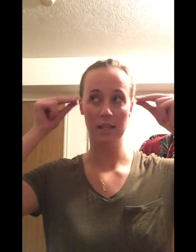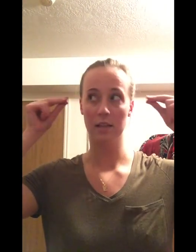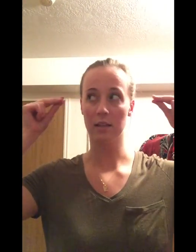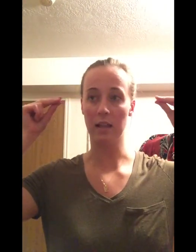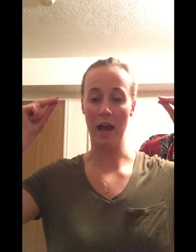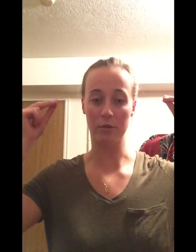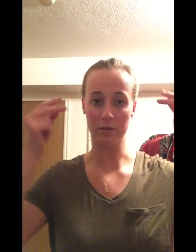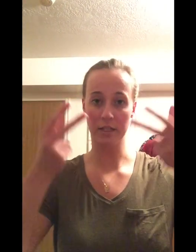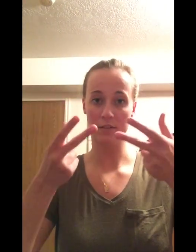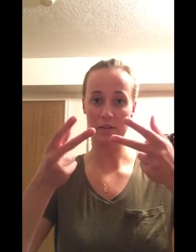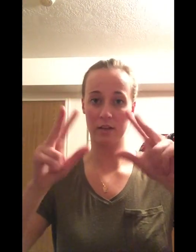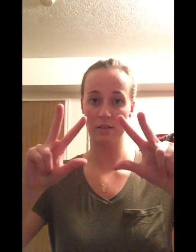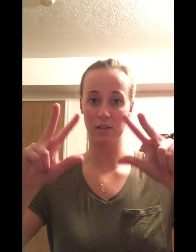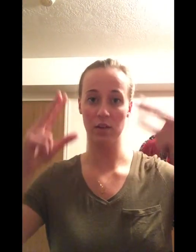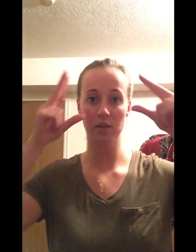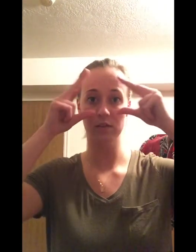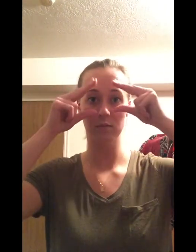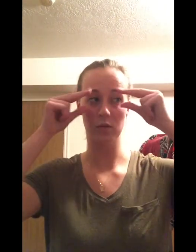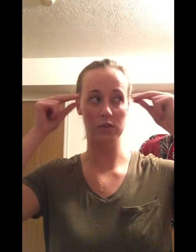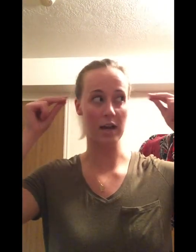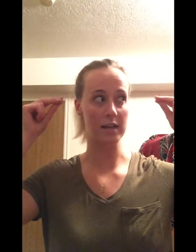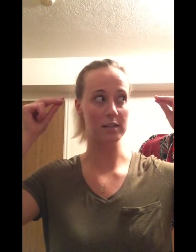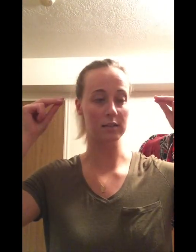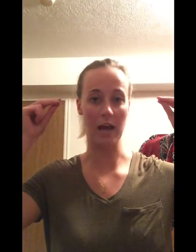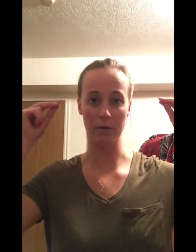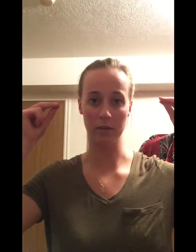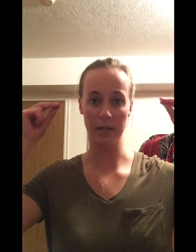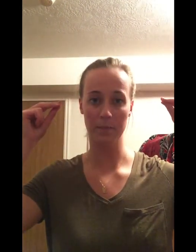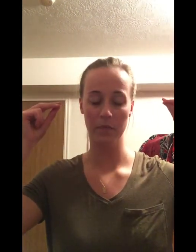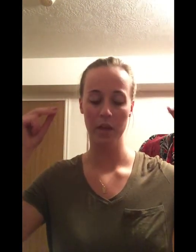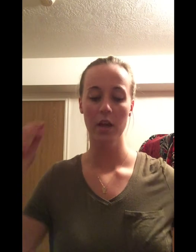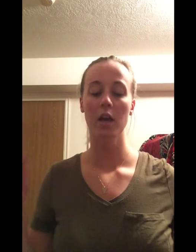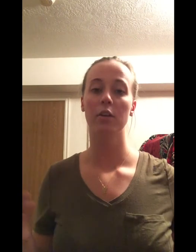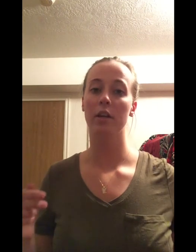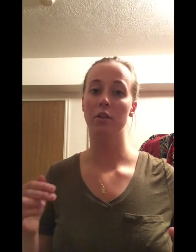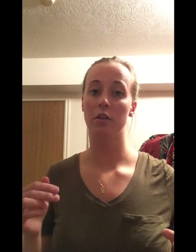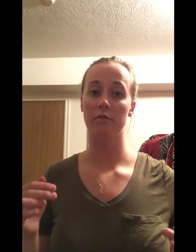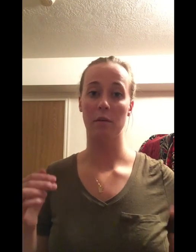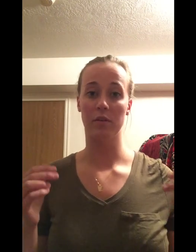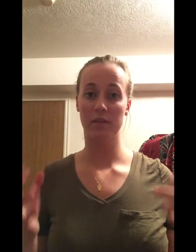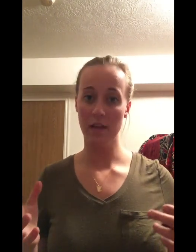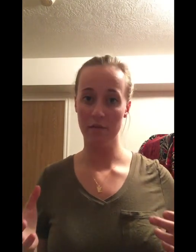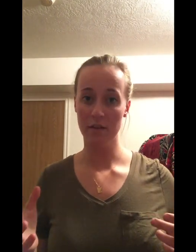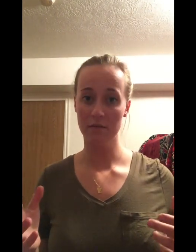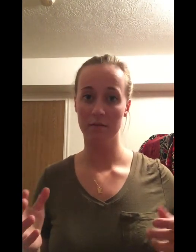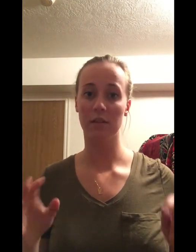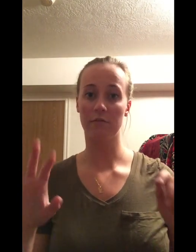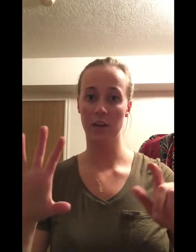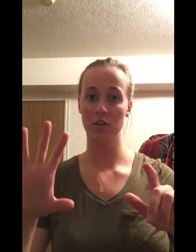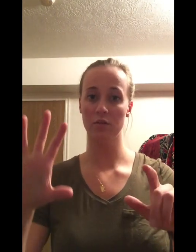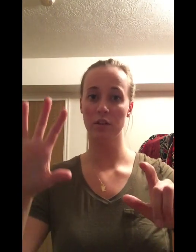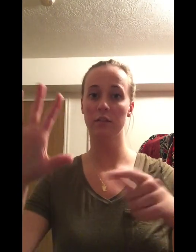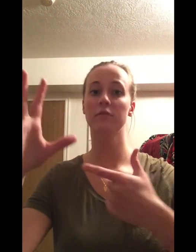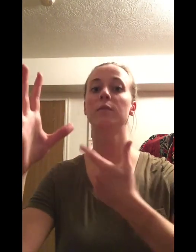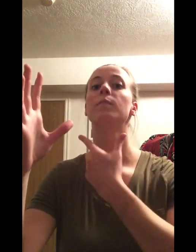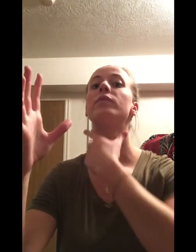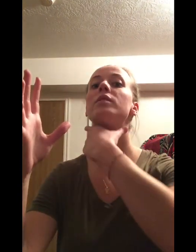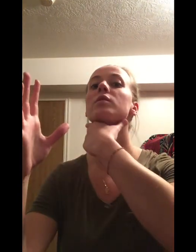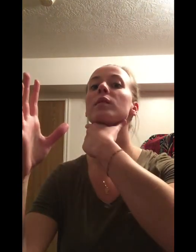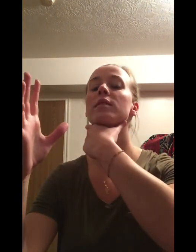laterally. So yeah, six fingers, pulls your eyes laterally. Cranial nerve number seven, the facial nerve, deals with